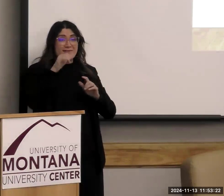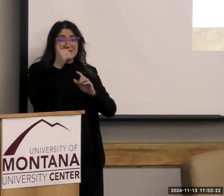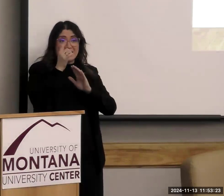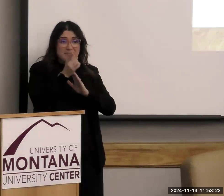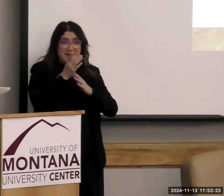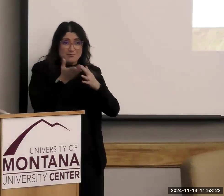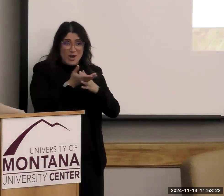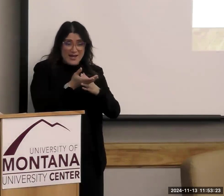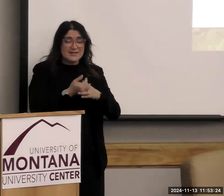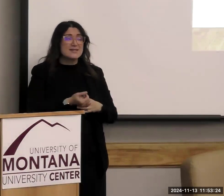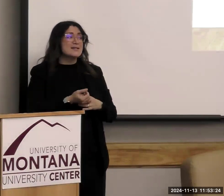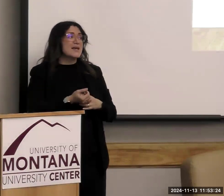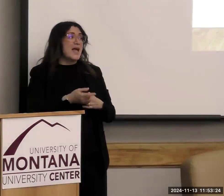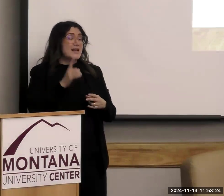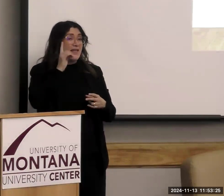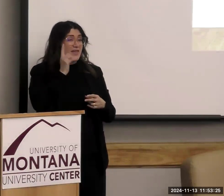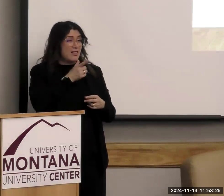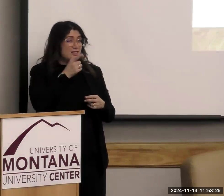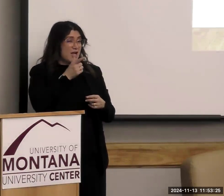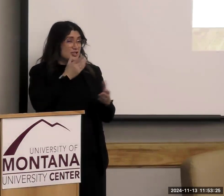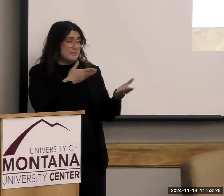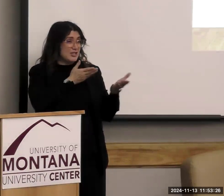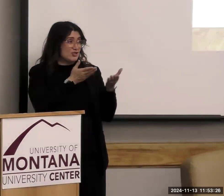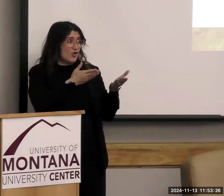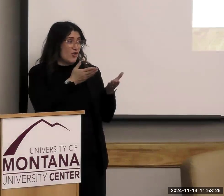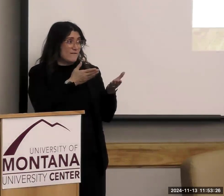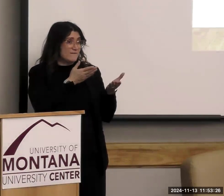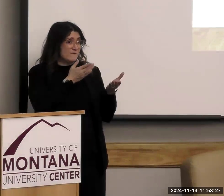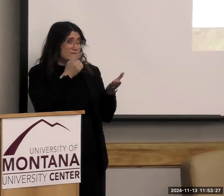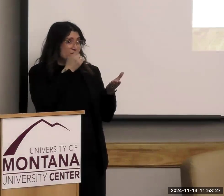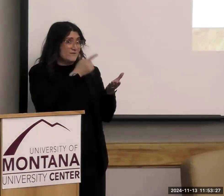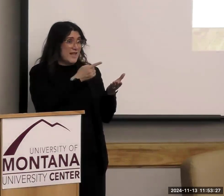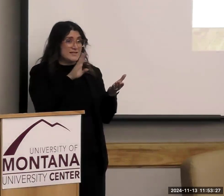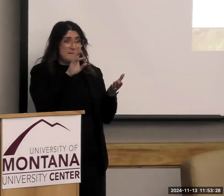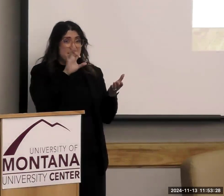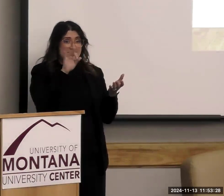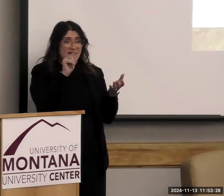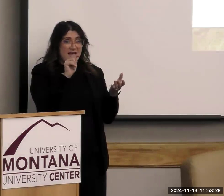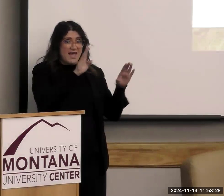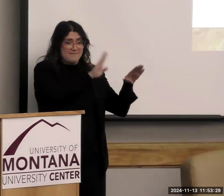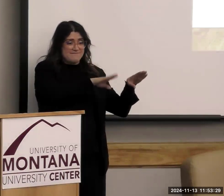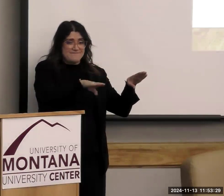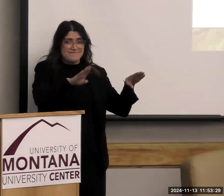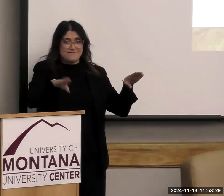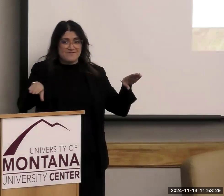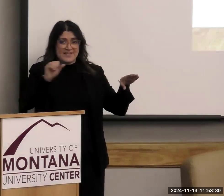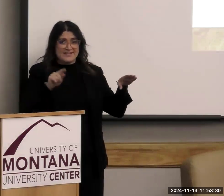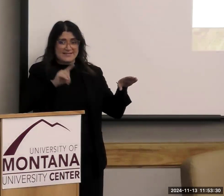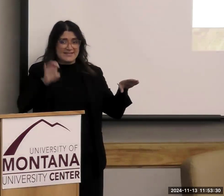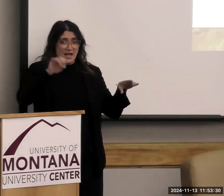And I think lunch is being served as buffet style, is that right, in